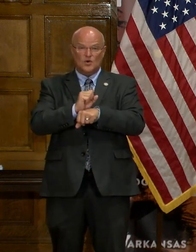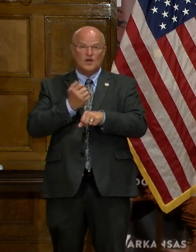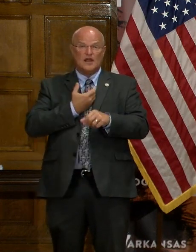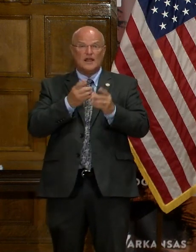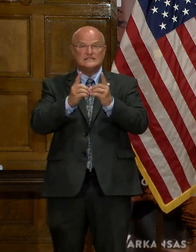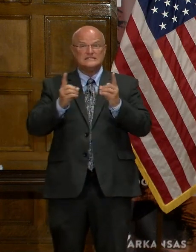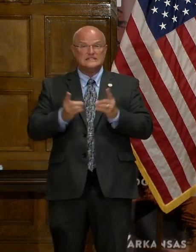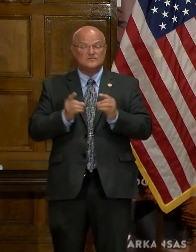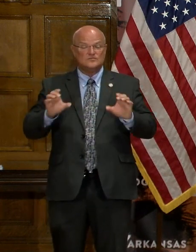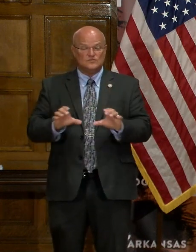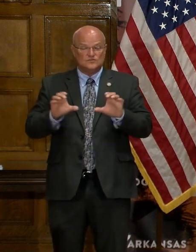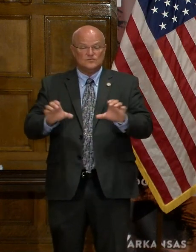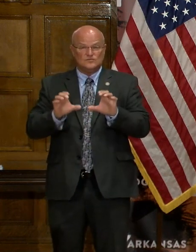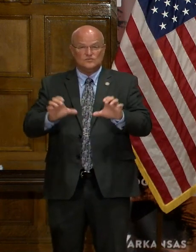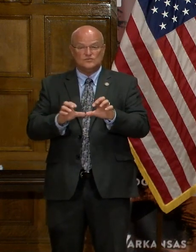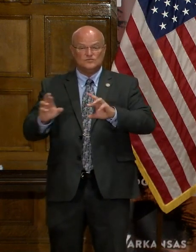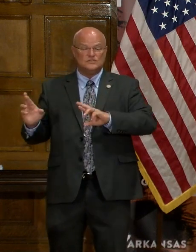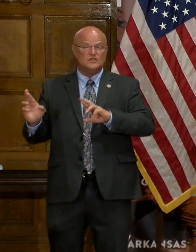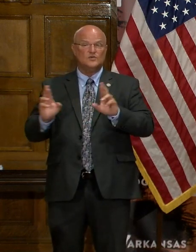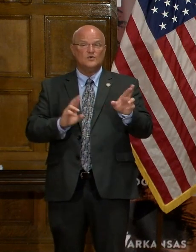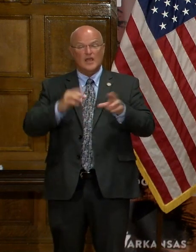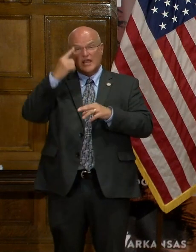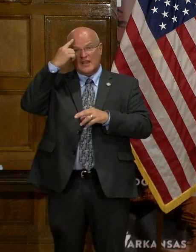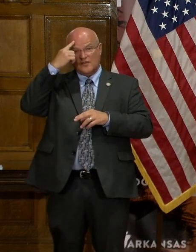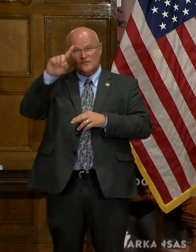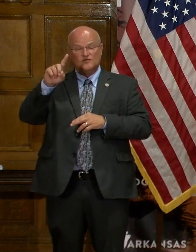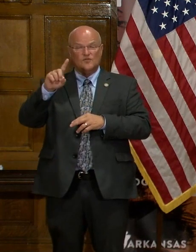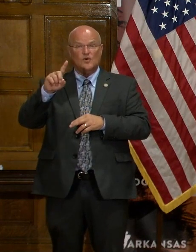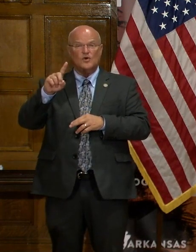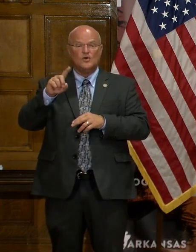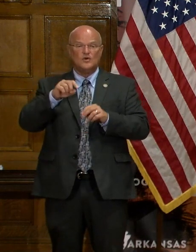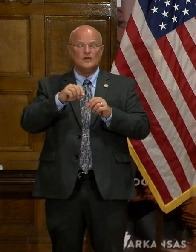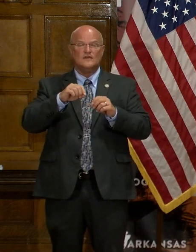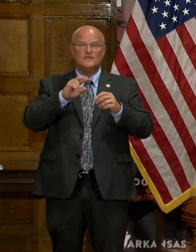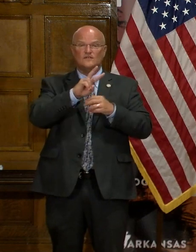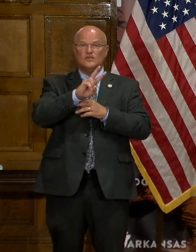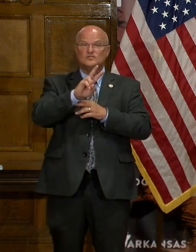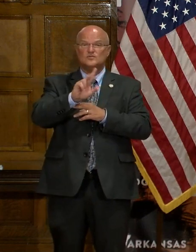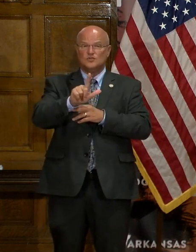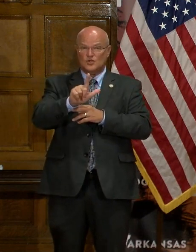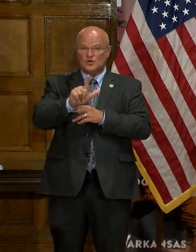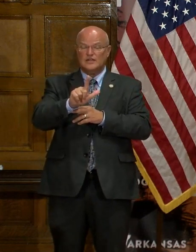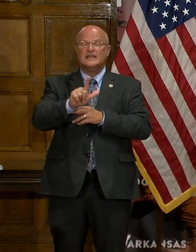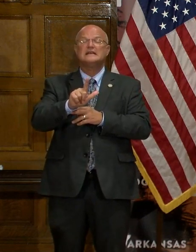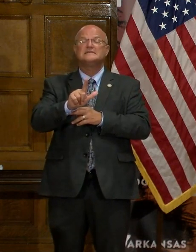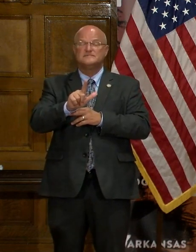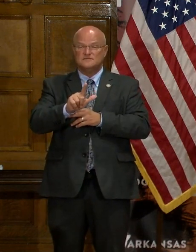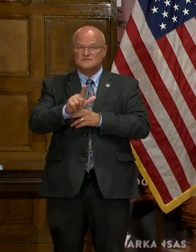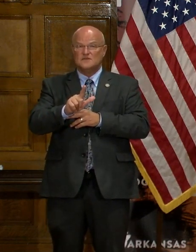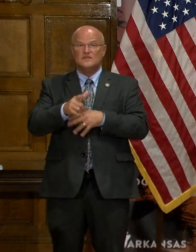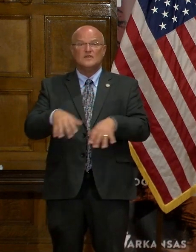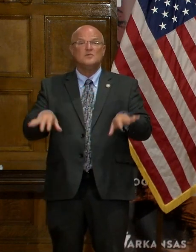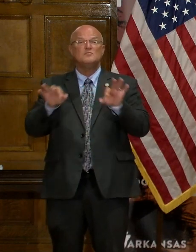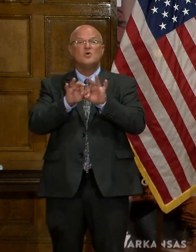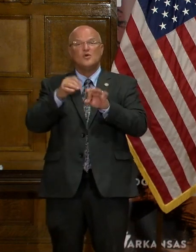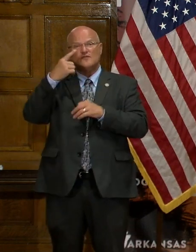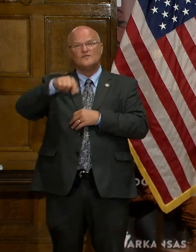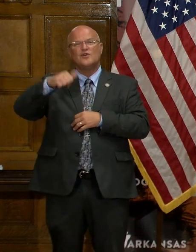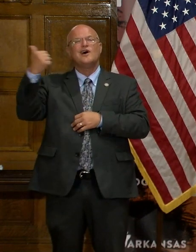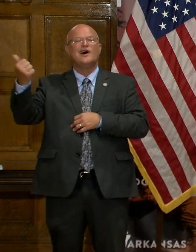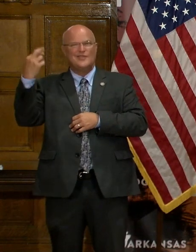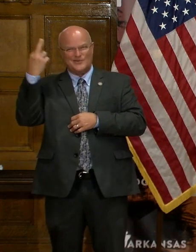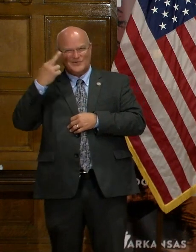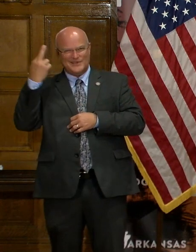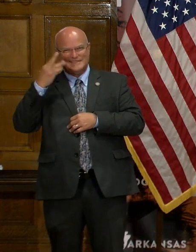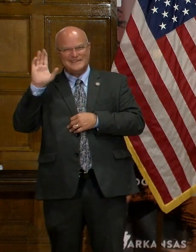have done to prepare for pivoting to virtual instruction has been very important for other reasons